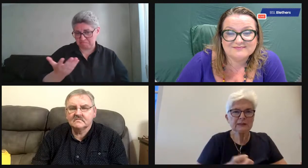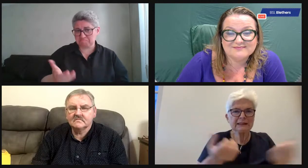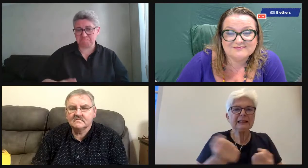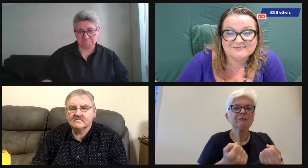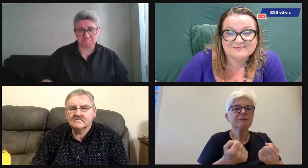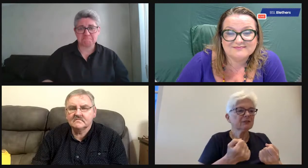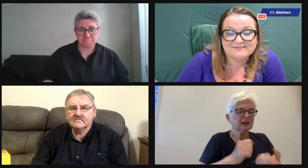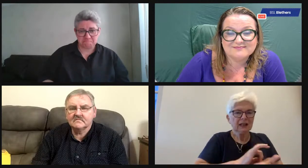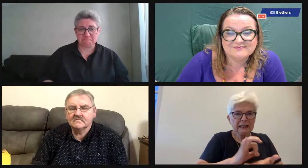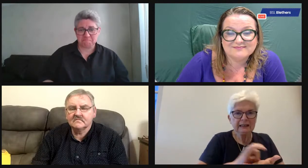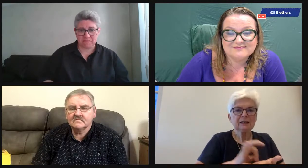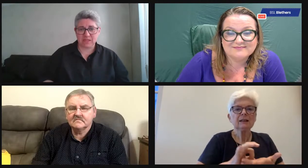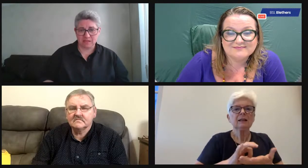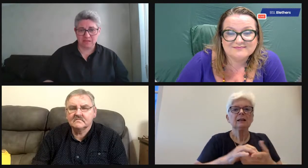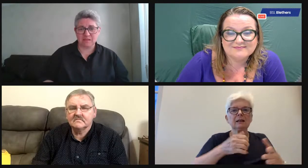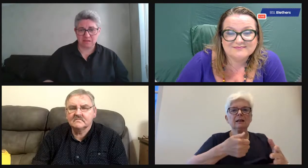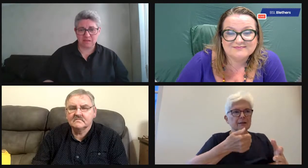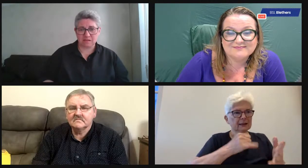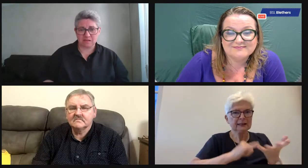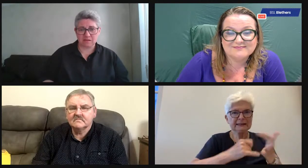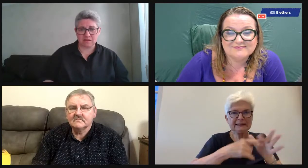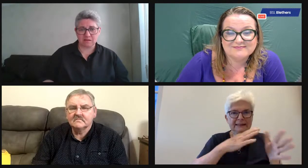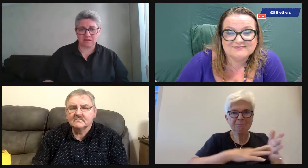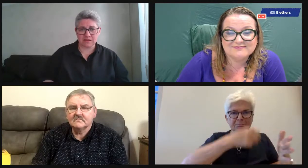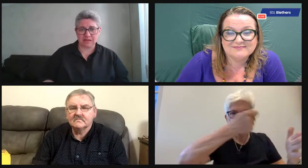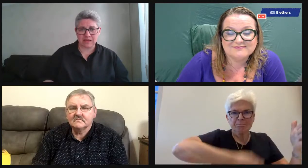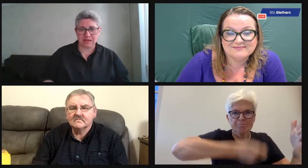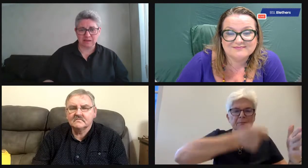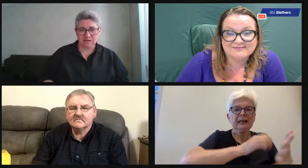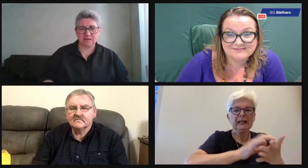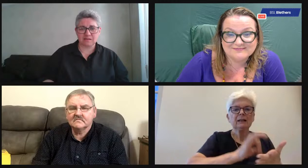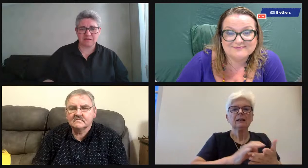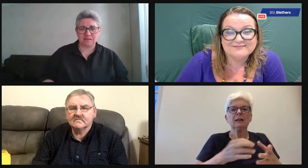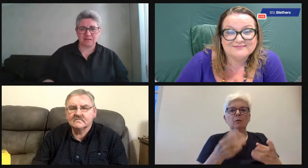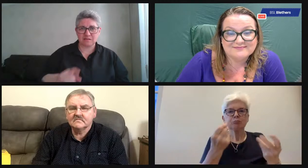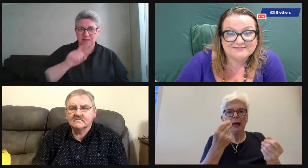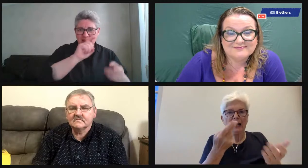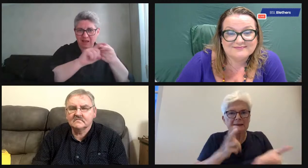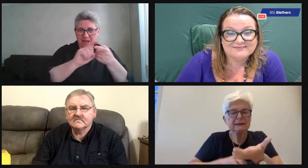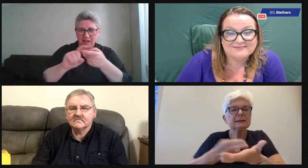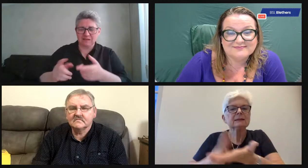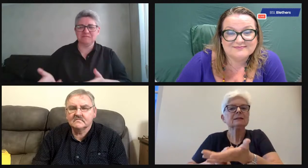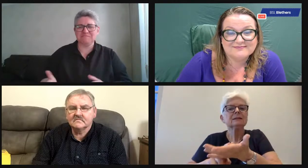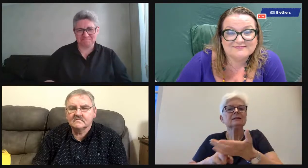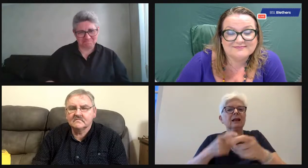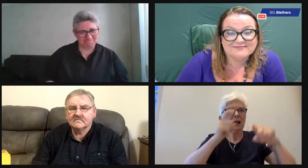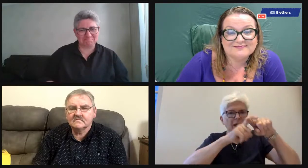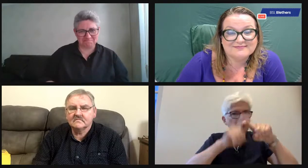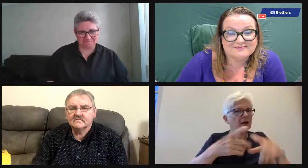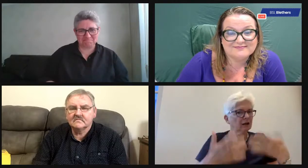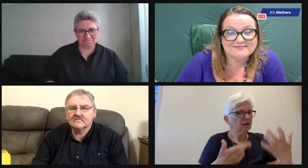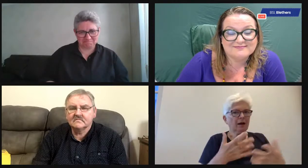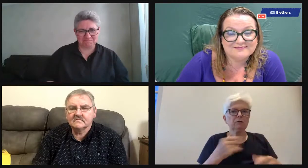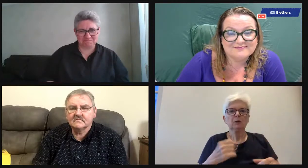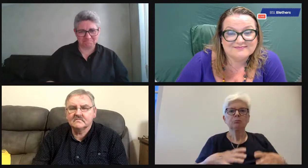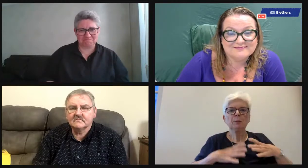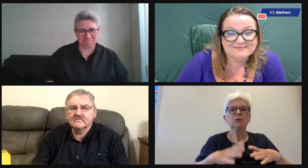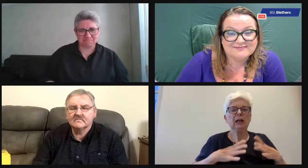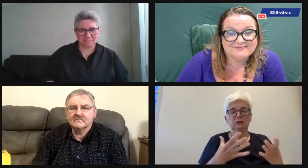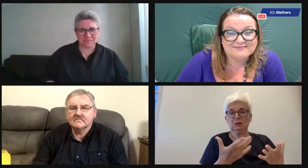difficult. But so they work in the back receiving the donations, steaming the clothes, pricing the things up, hanging